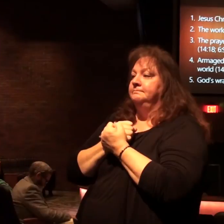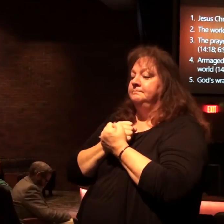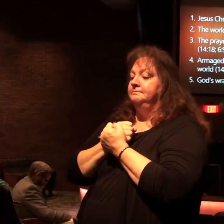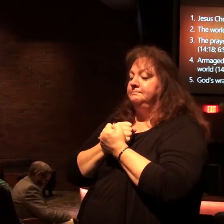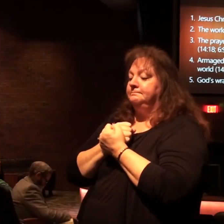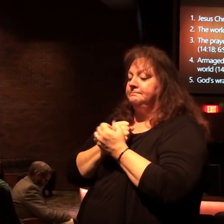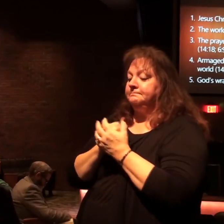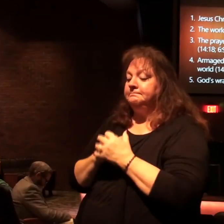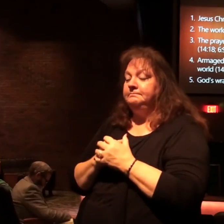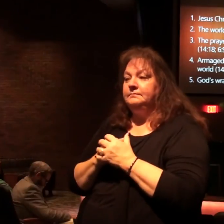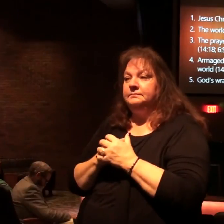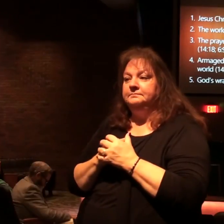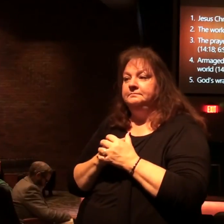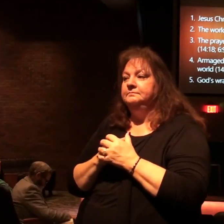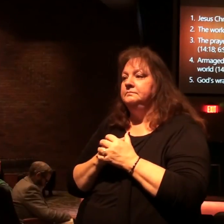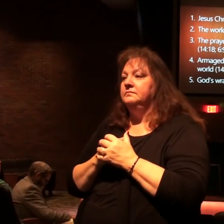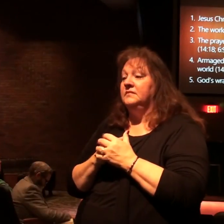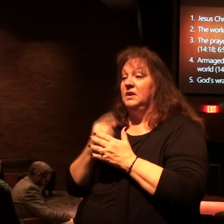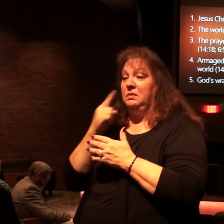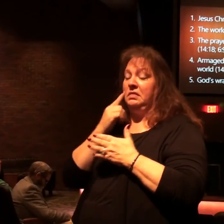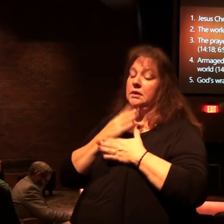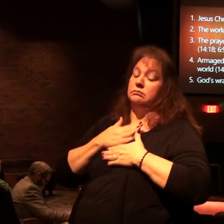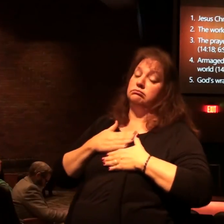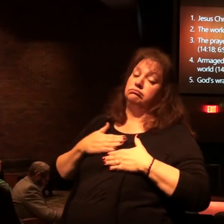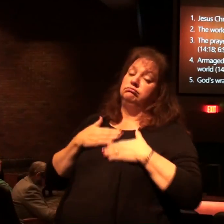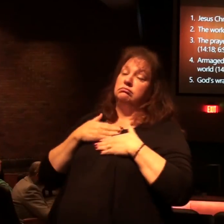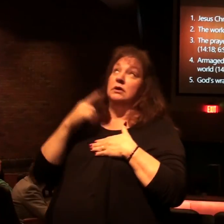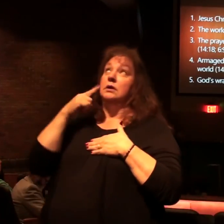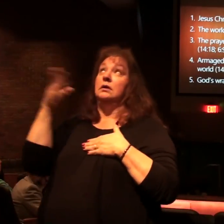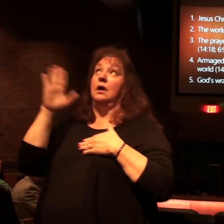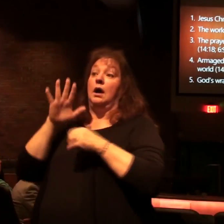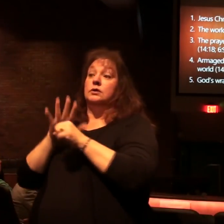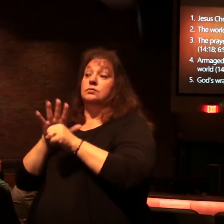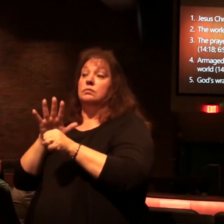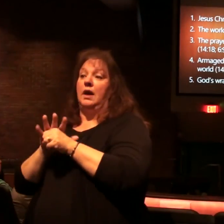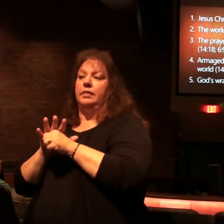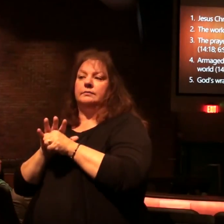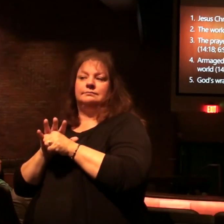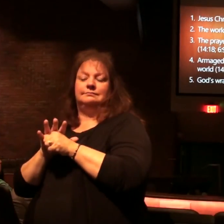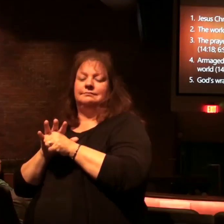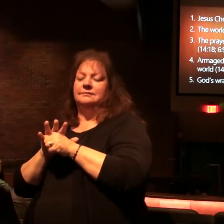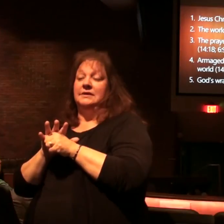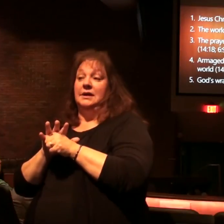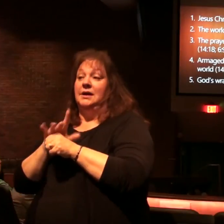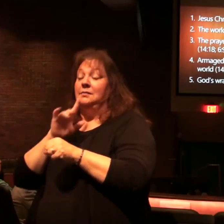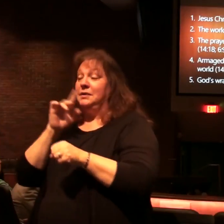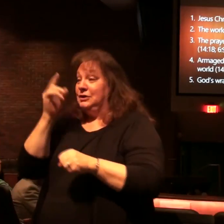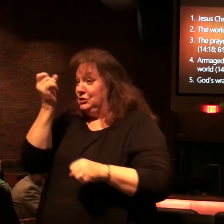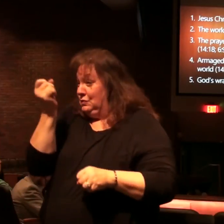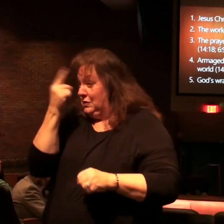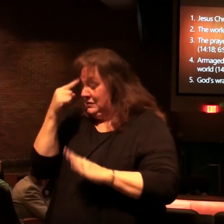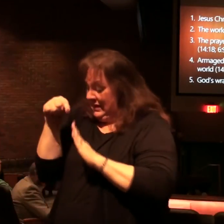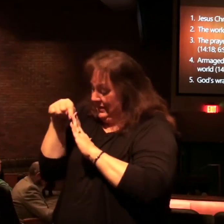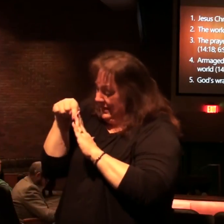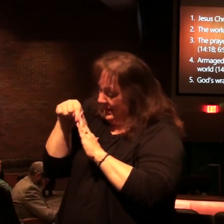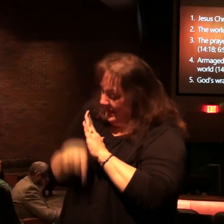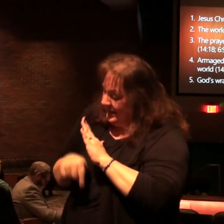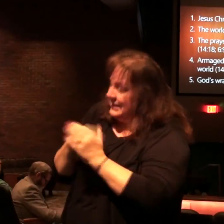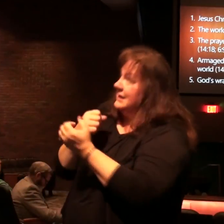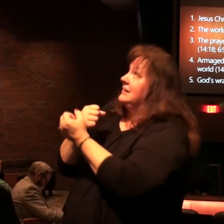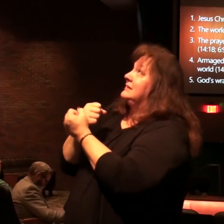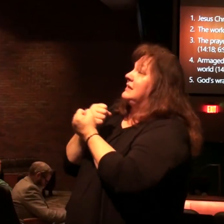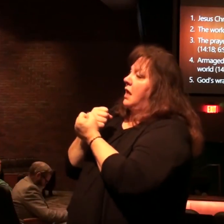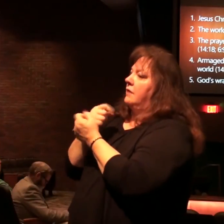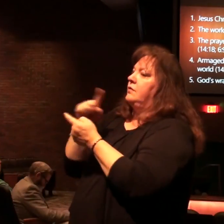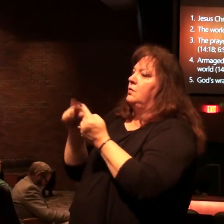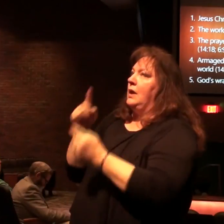And it's not as pleasant to consider. But you really understand the depths of God's love when you